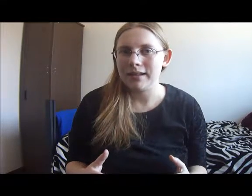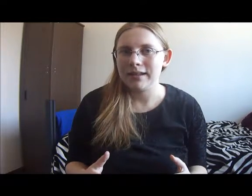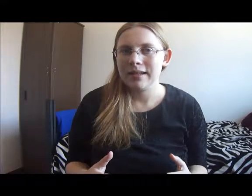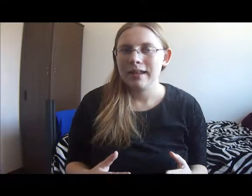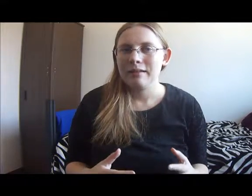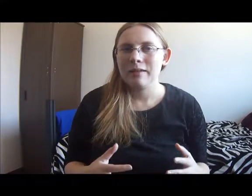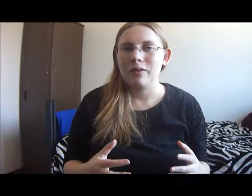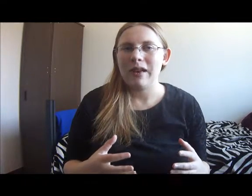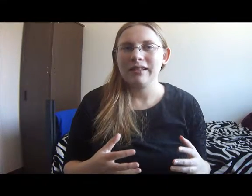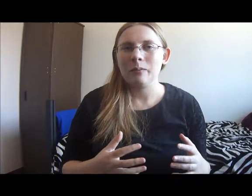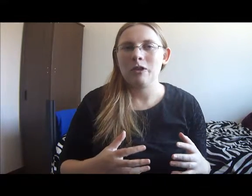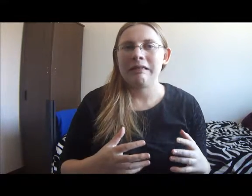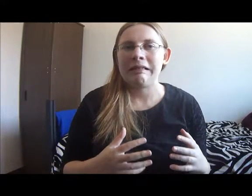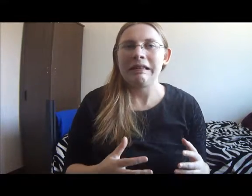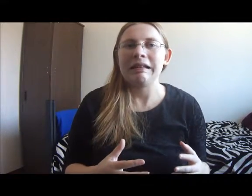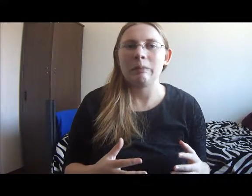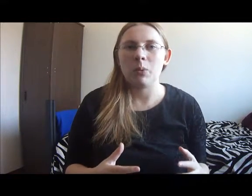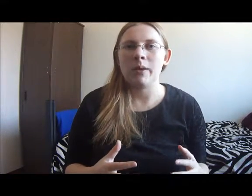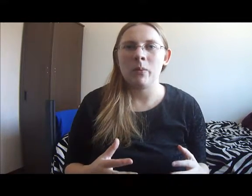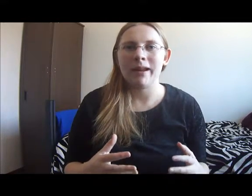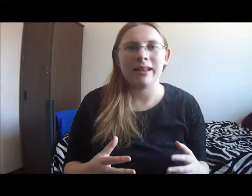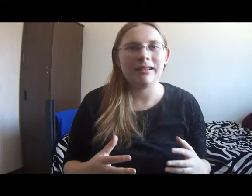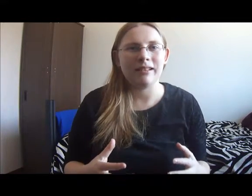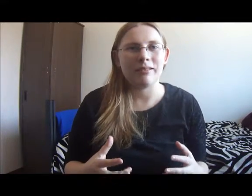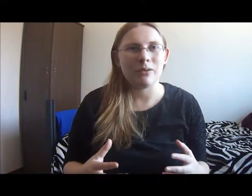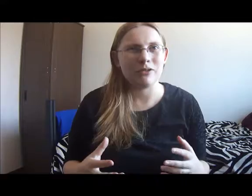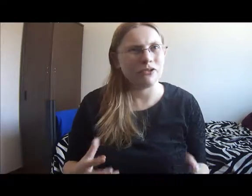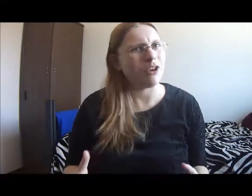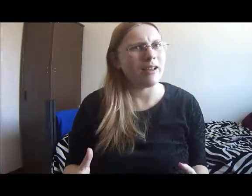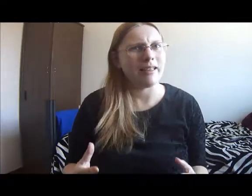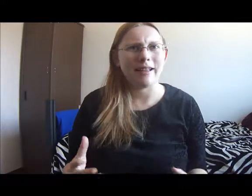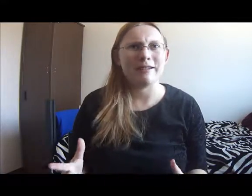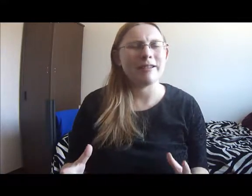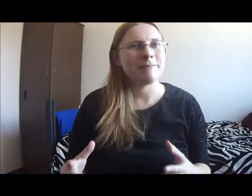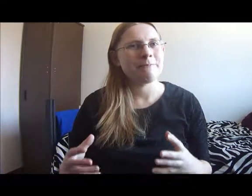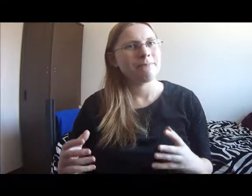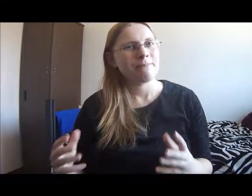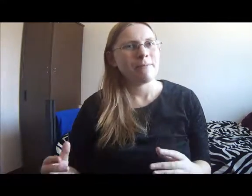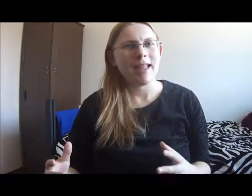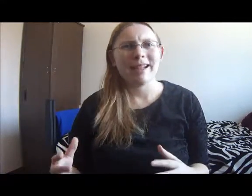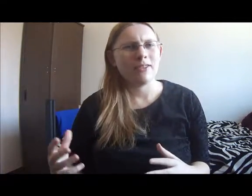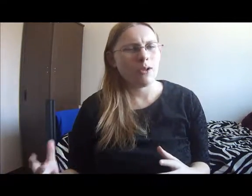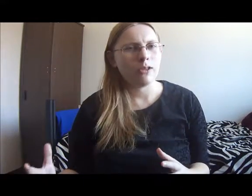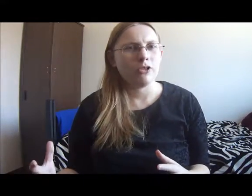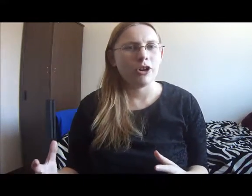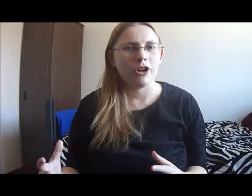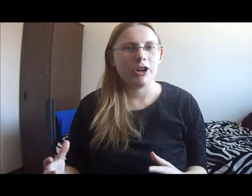So the fact that we're seeing the point where he does sort of try and acknowledge her